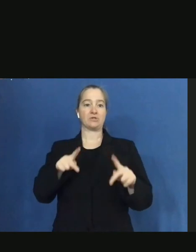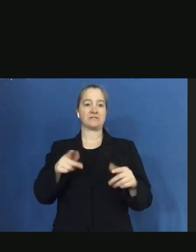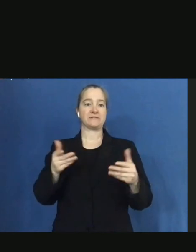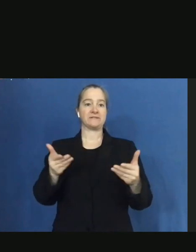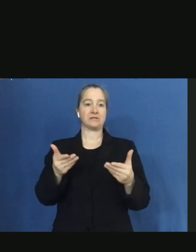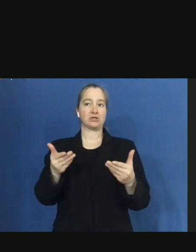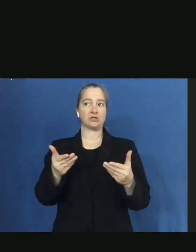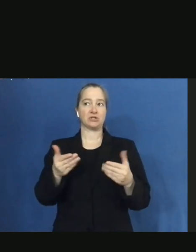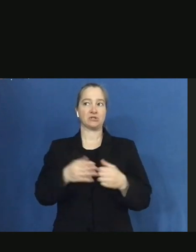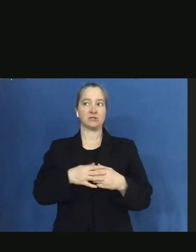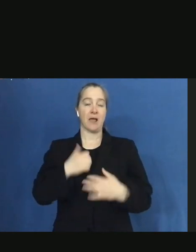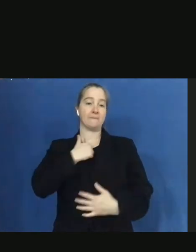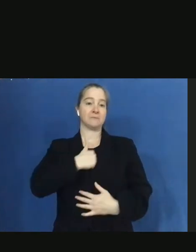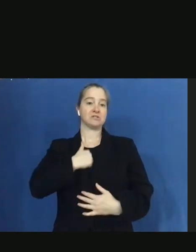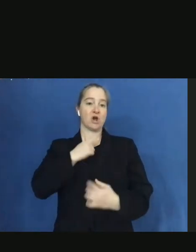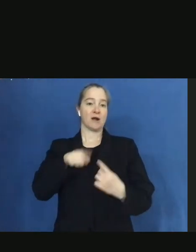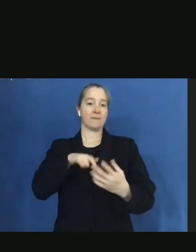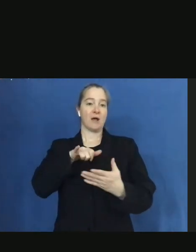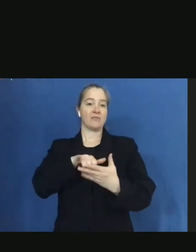Sorry about that.